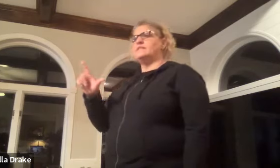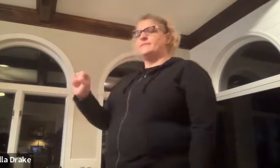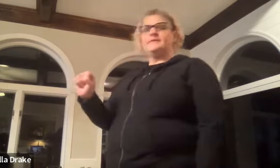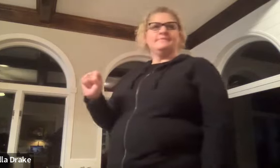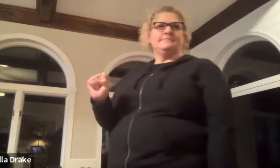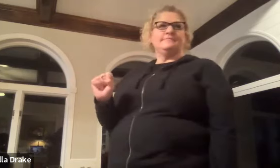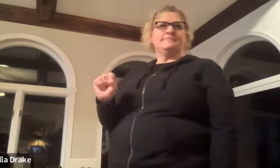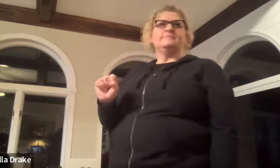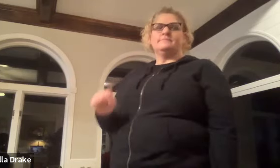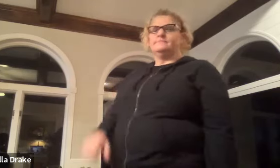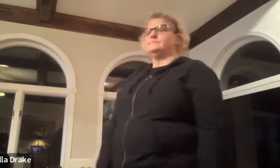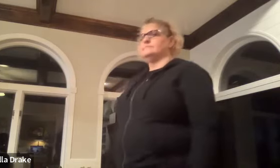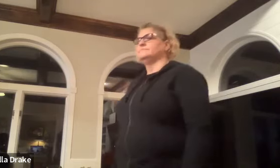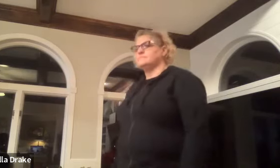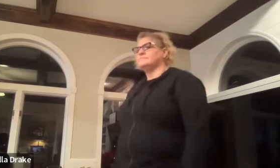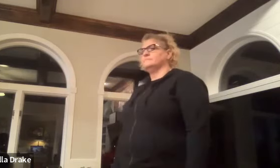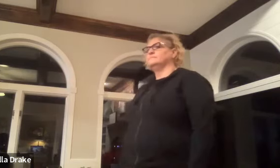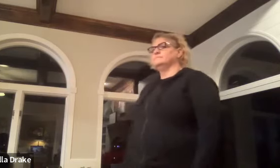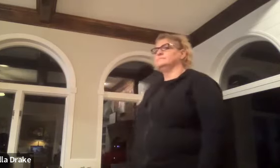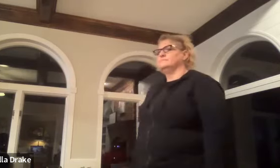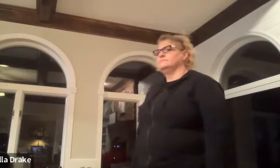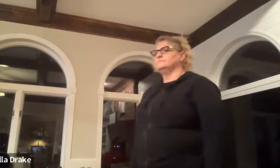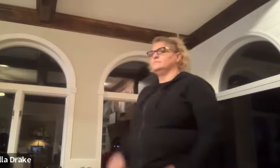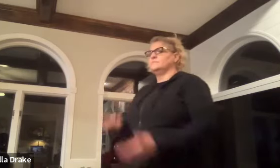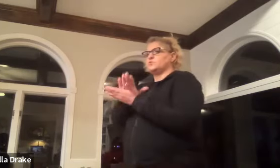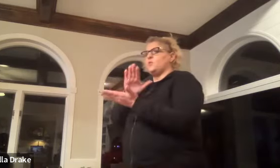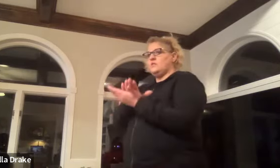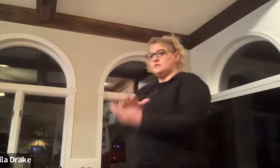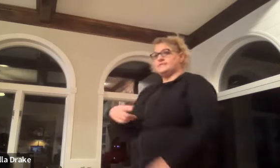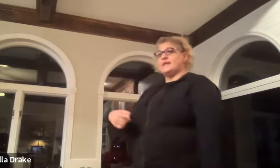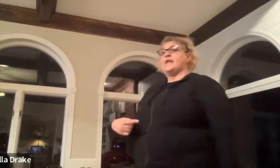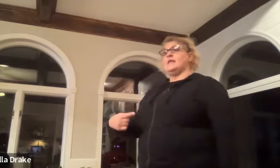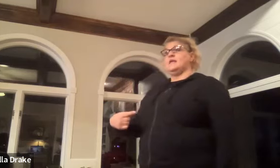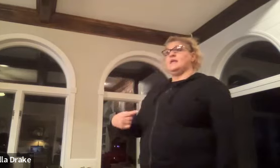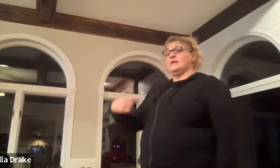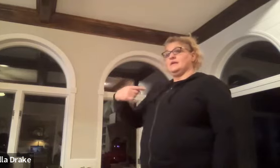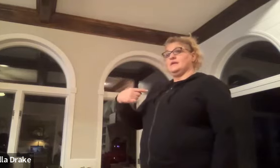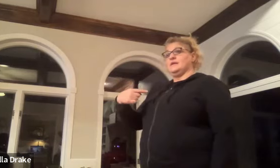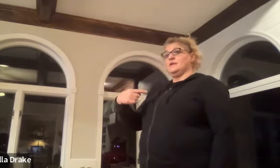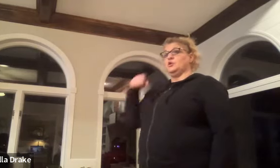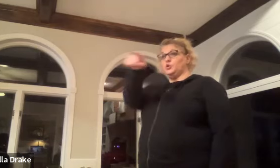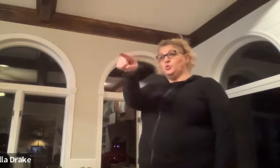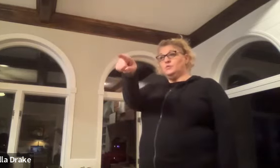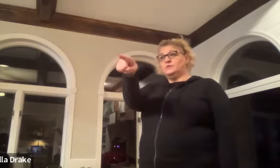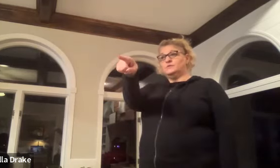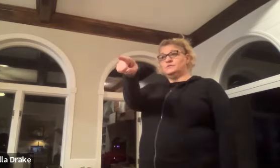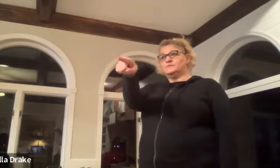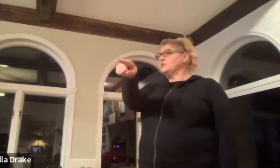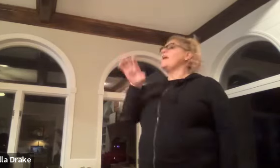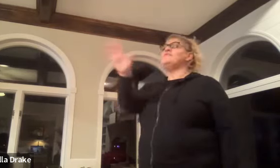least summit yes so say you you don't have